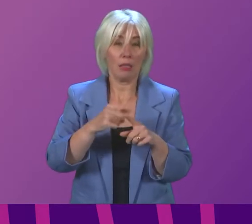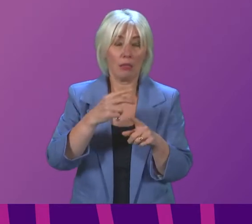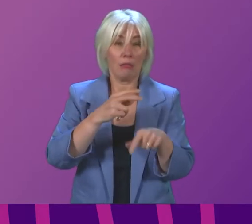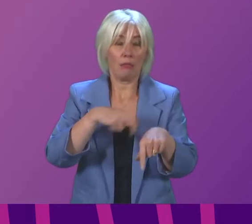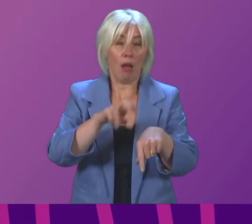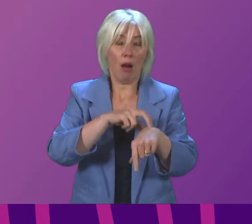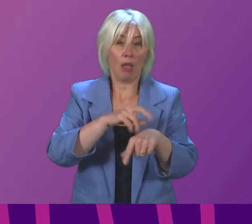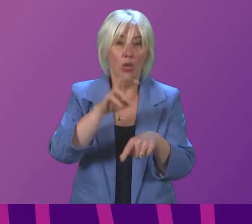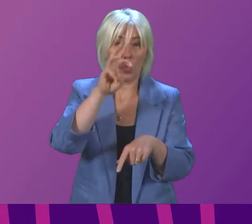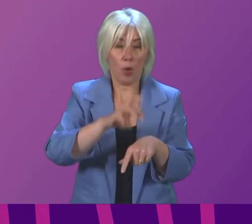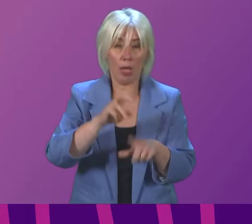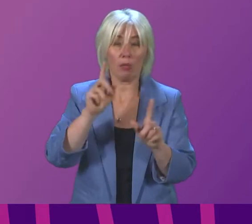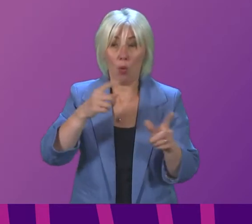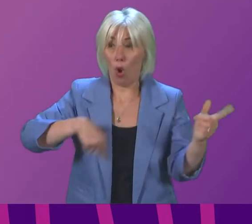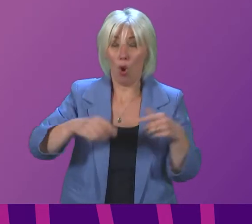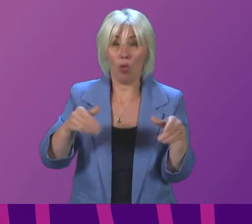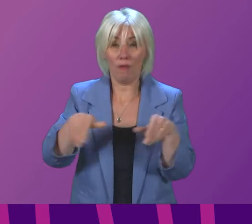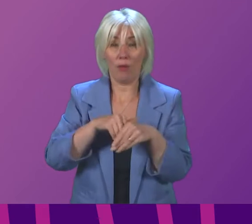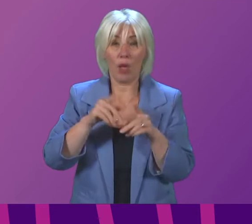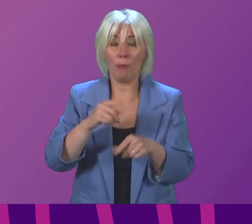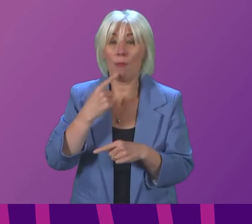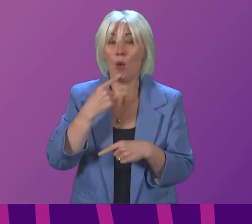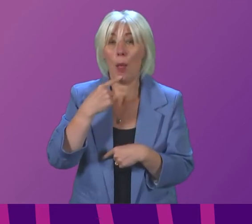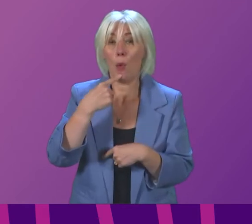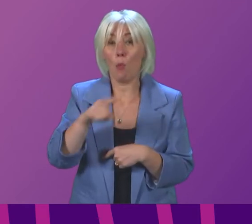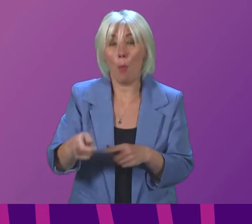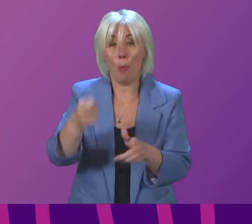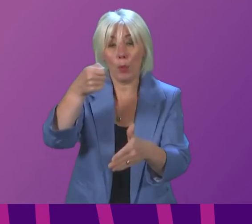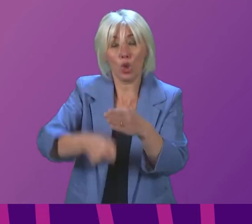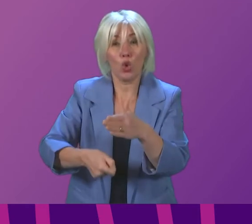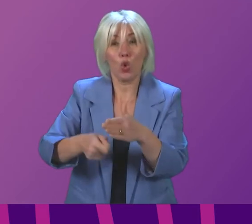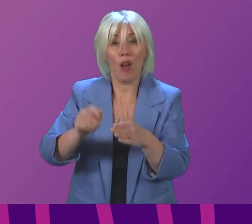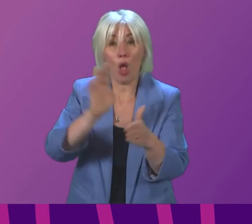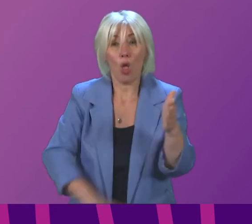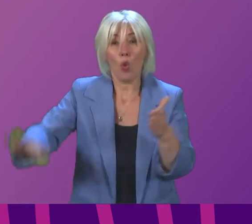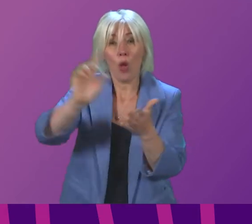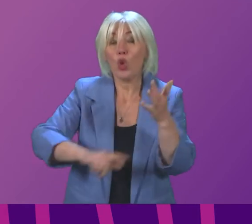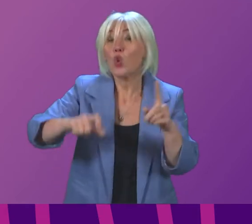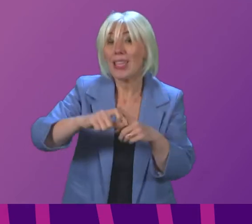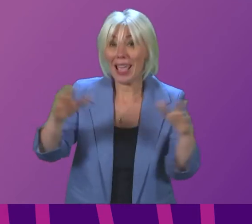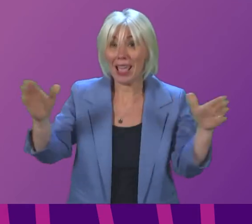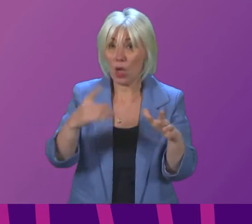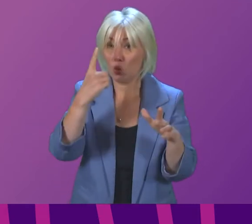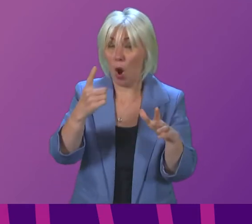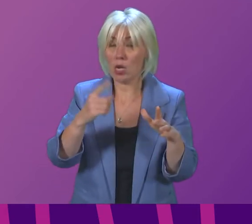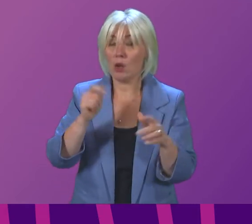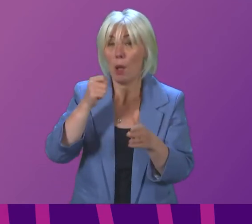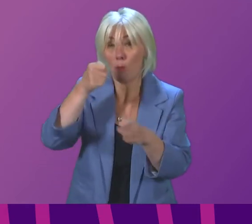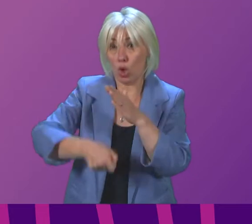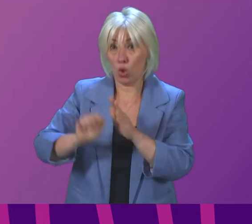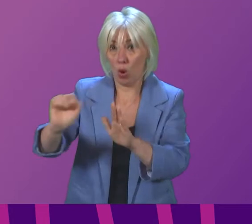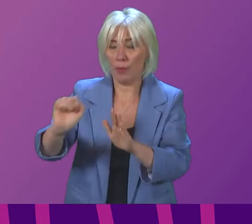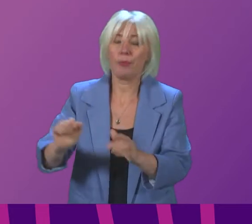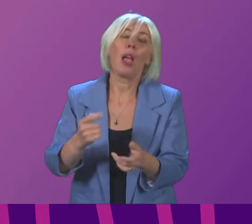to this the procurement and the distribution is done on a UK wide basis the issue yesterday with the online